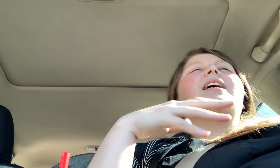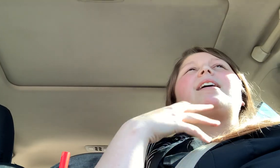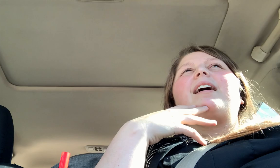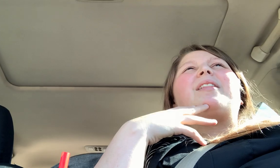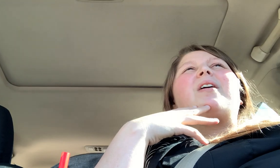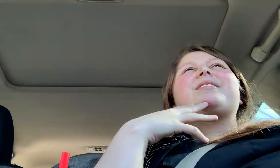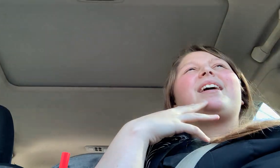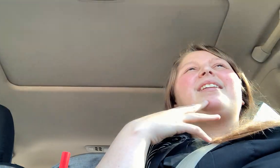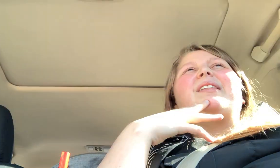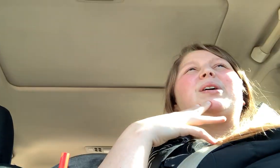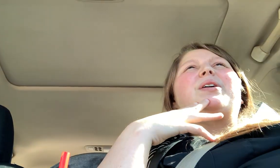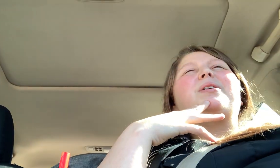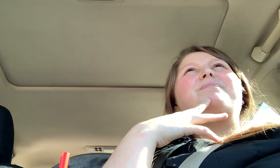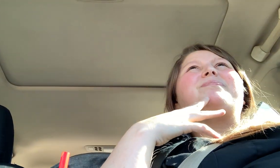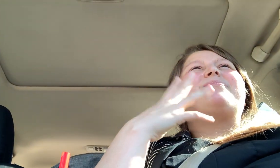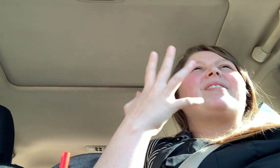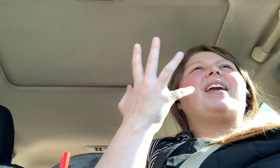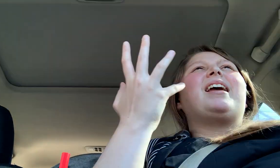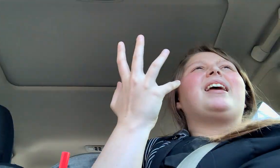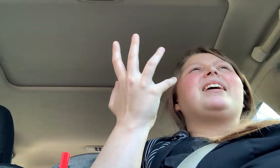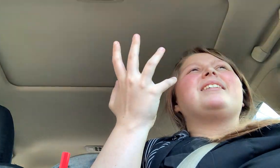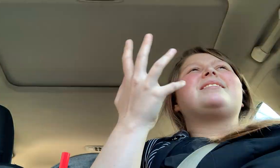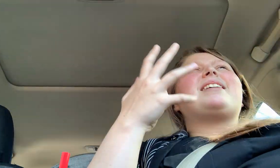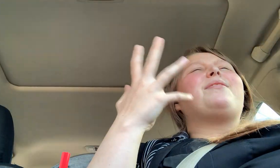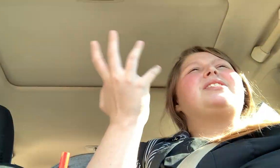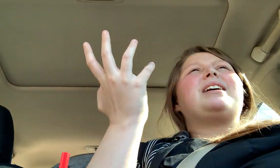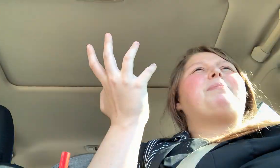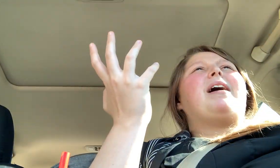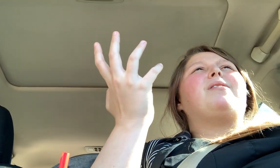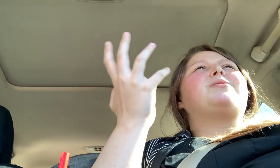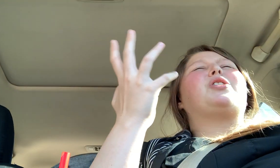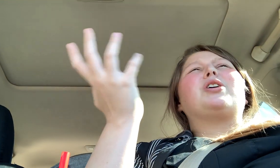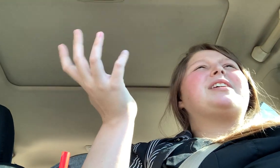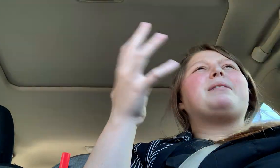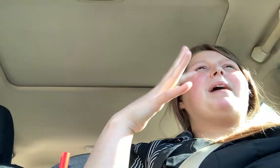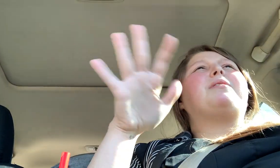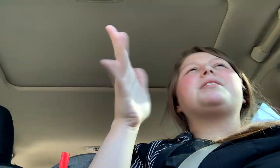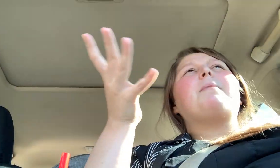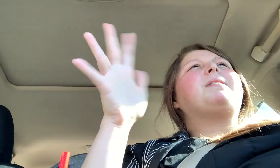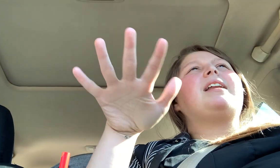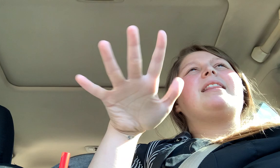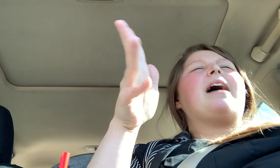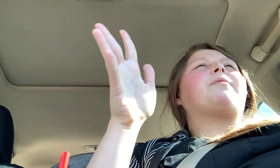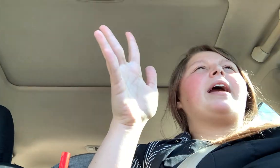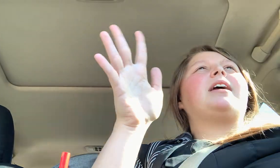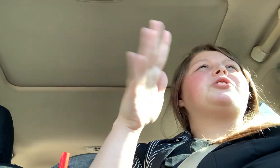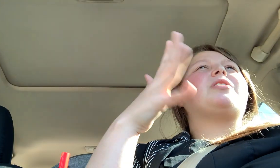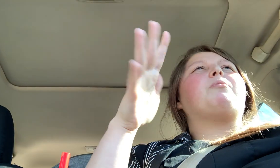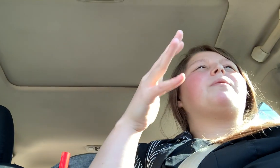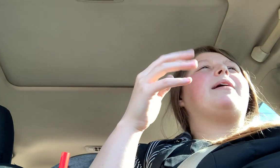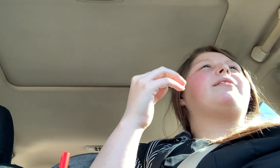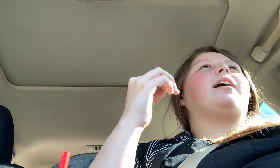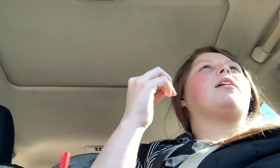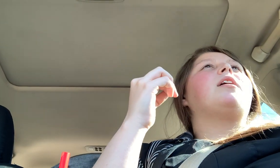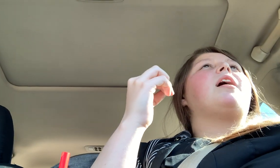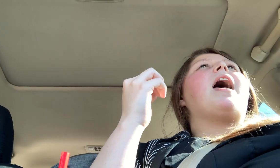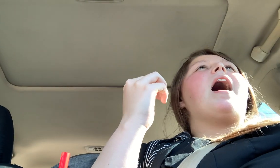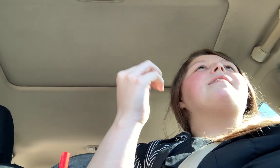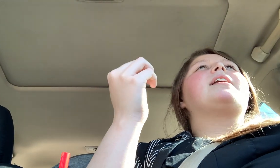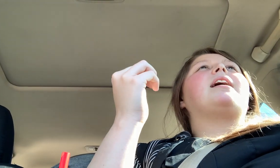I think I lost like another 17 pound, 13 pounds, something in that range, somewhere around there. And then I